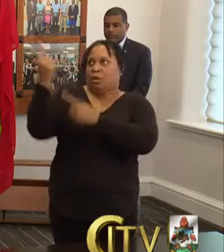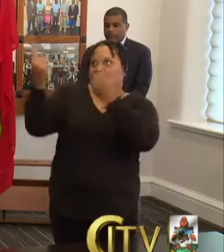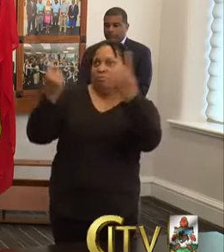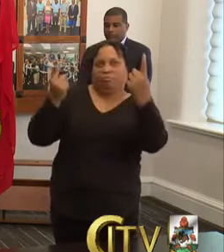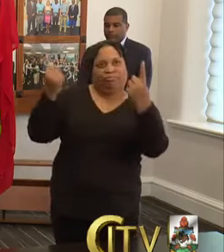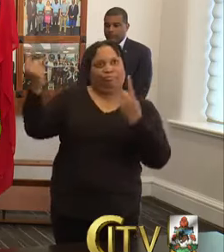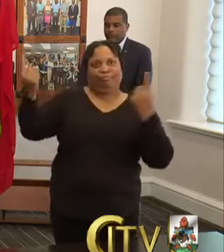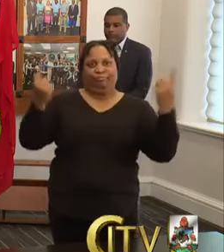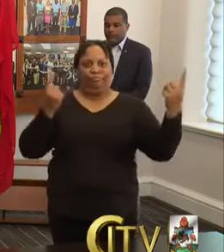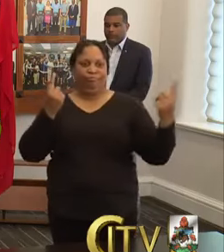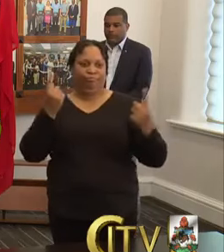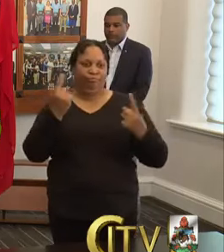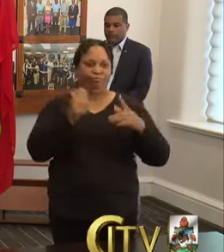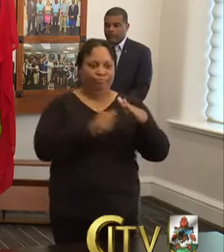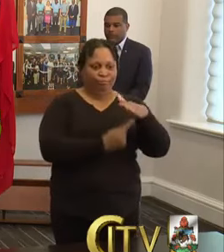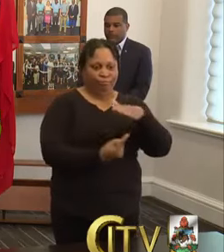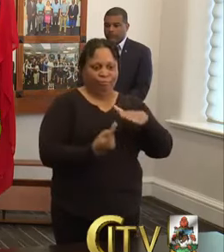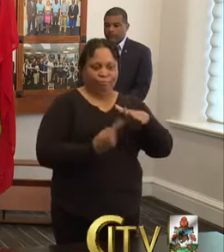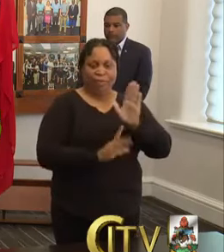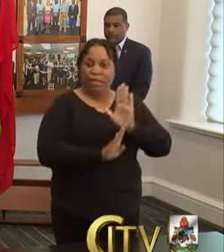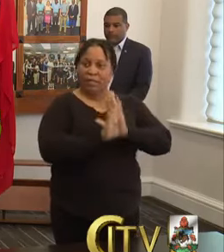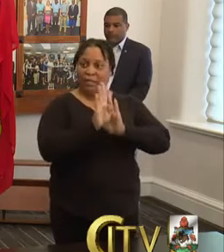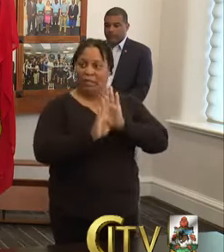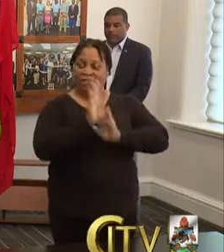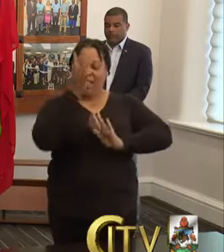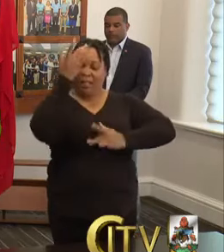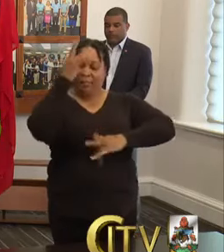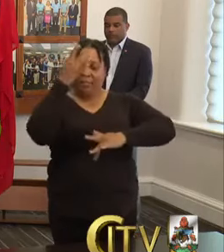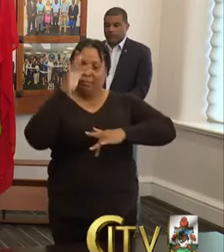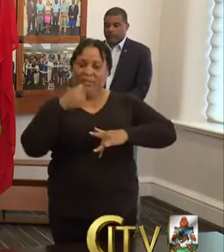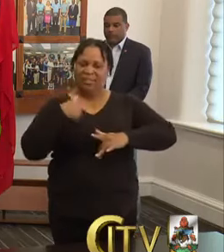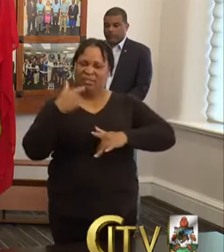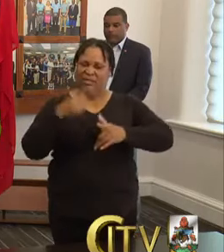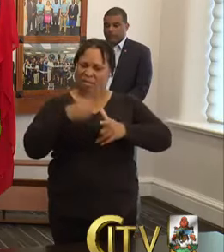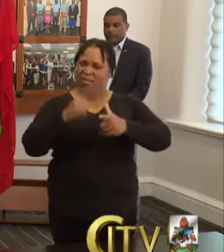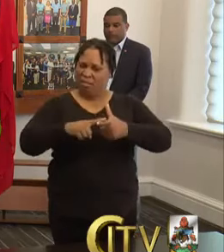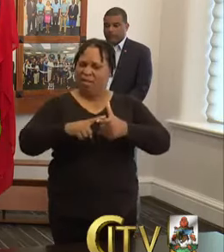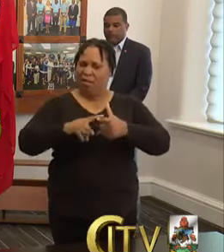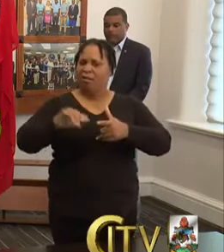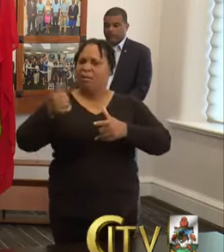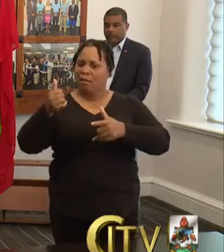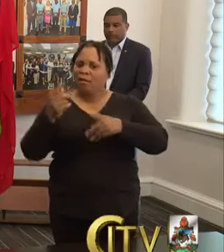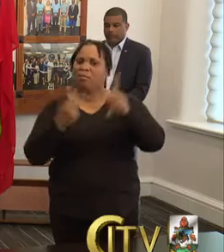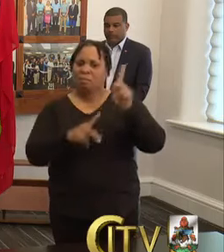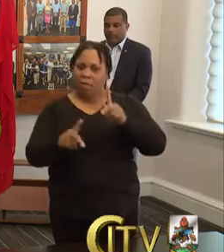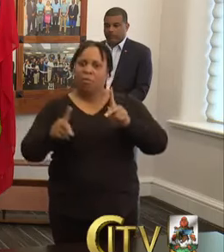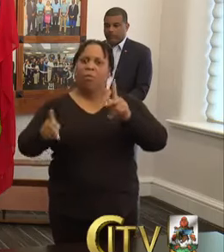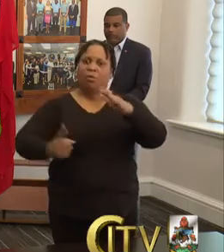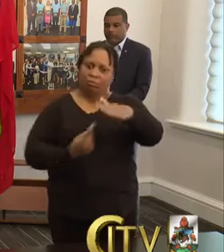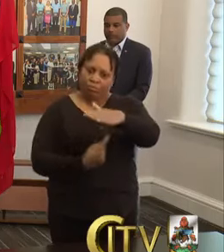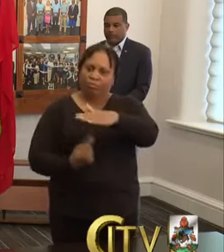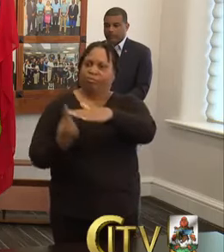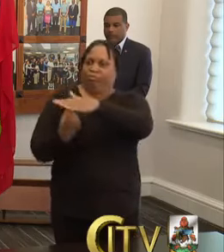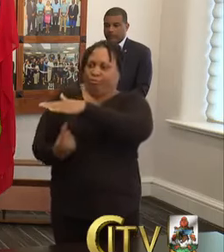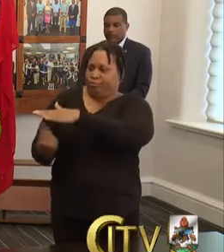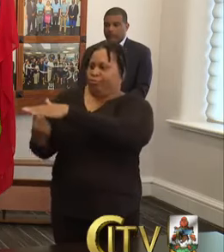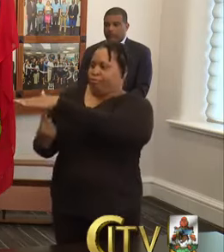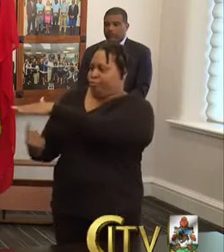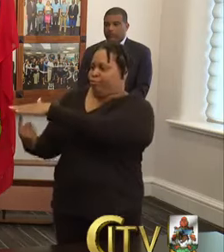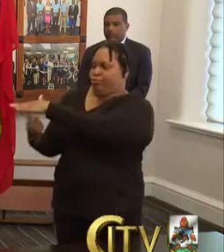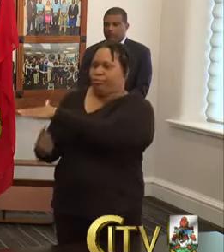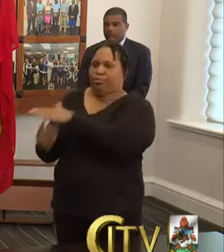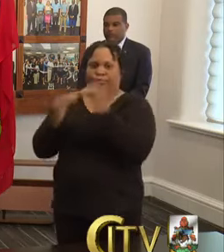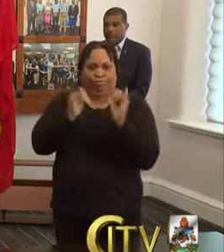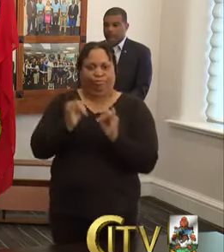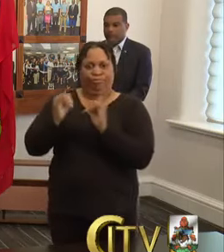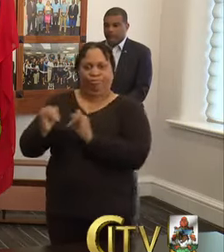to self quarantine, to develop symptoms, and then to have additional persons that they become isolated, have additional persons that are quarantined, and then us